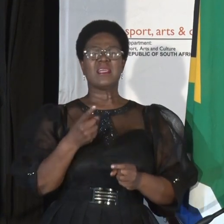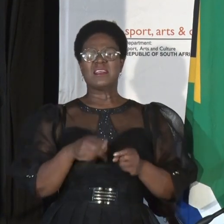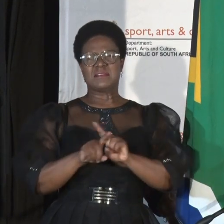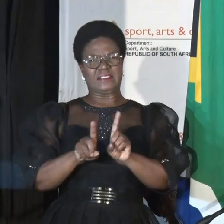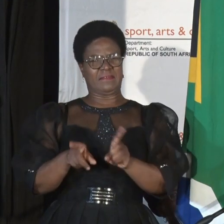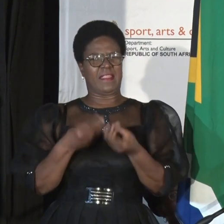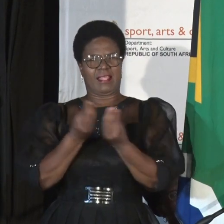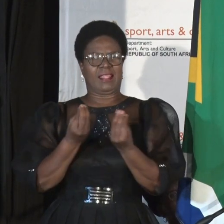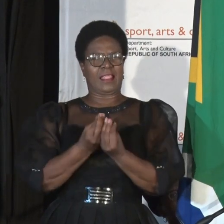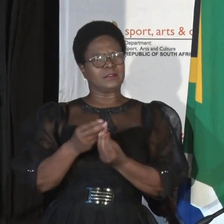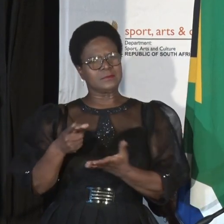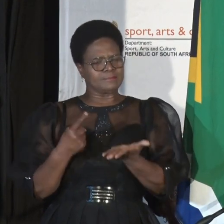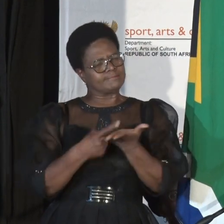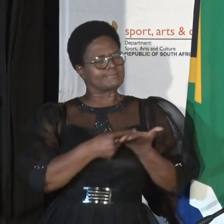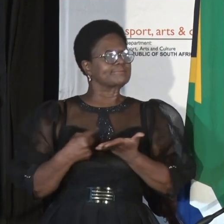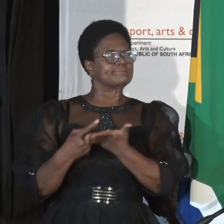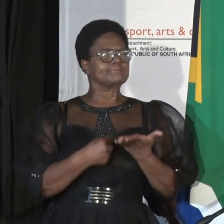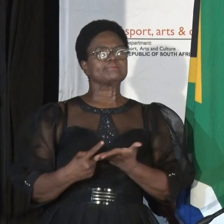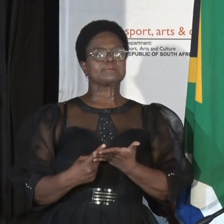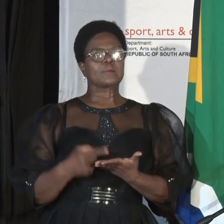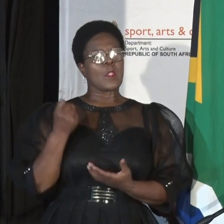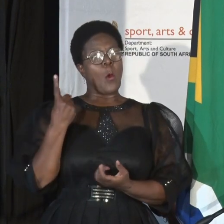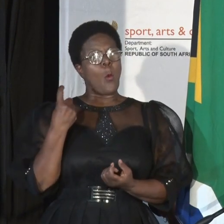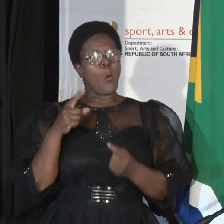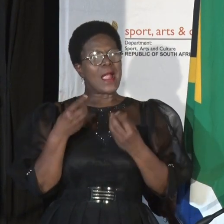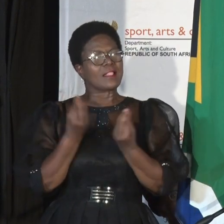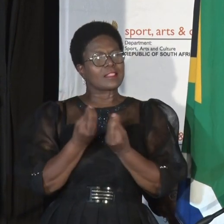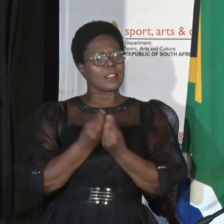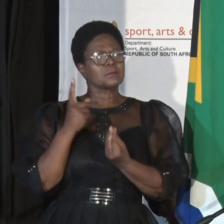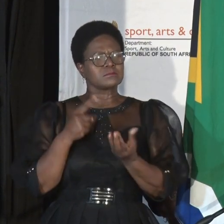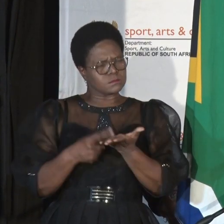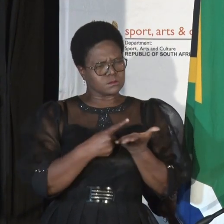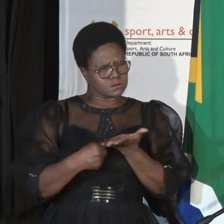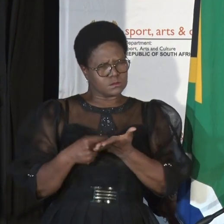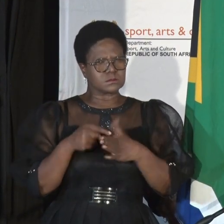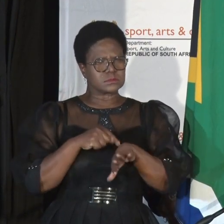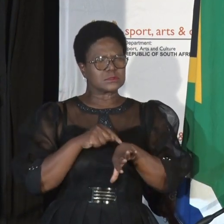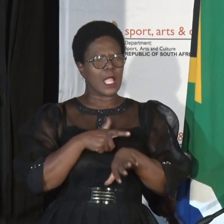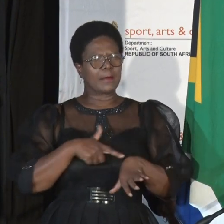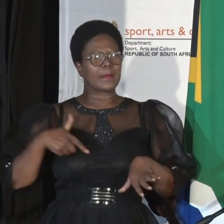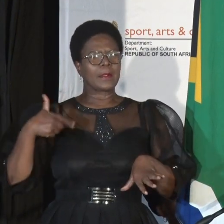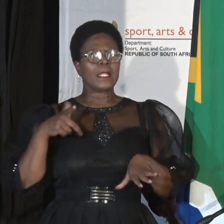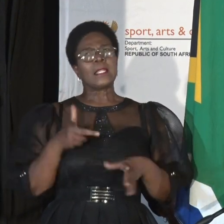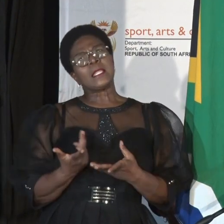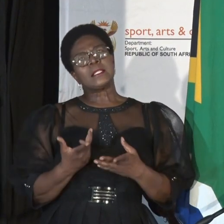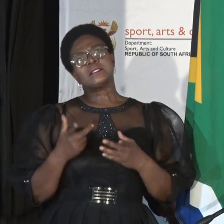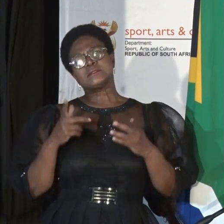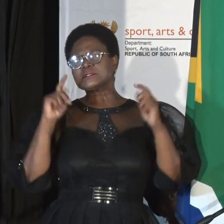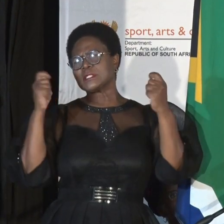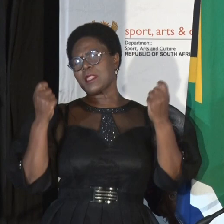And one issue that we discussed for a very long time this morning was the how we celebrate National Days,